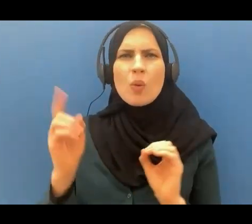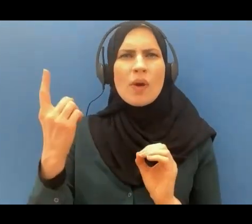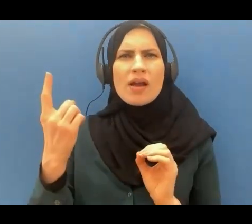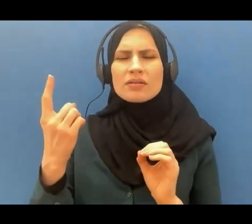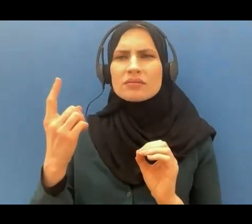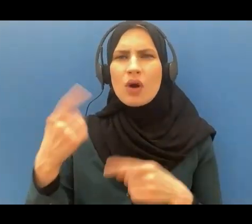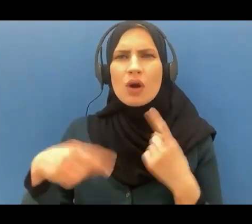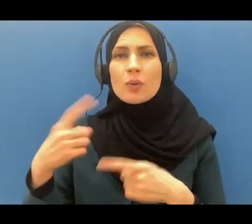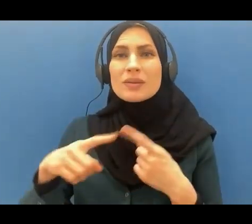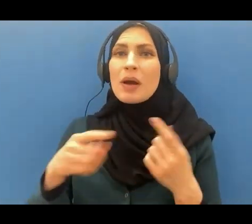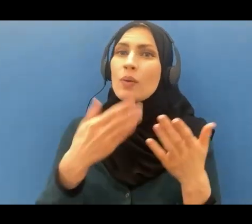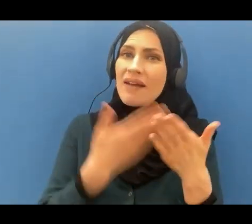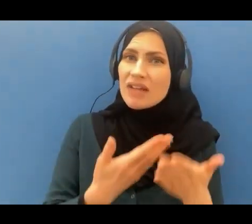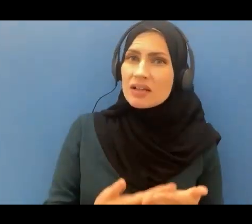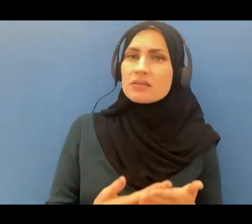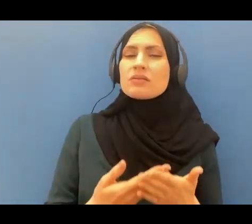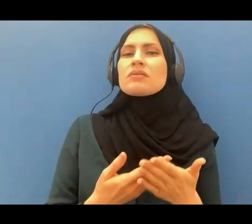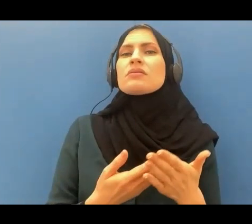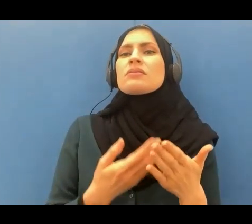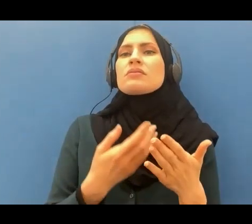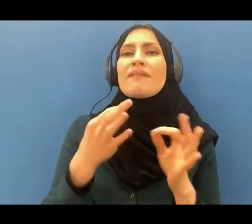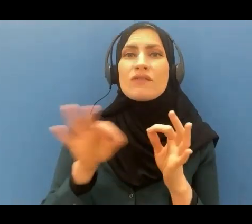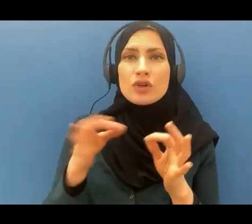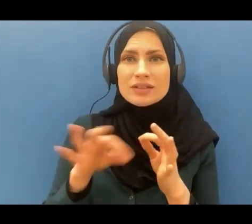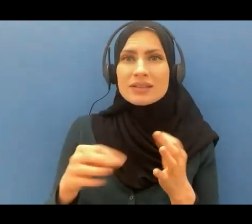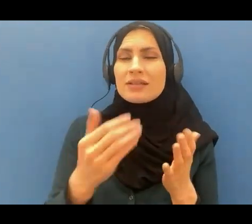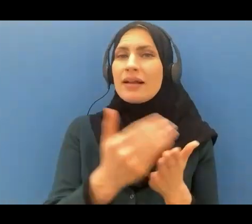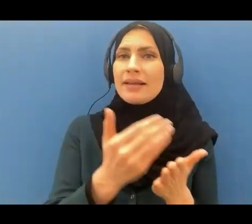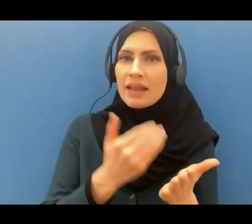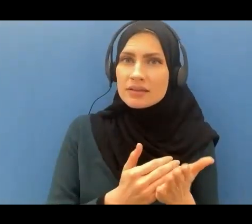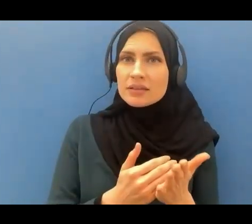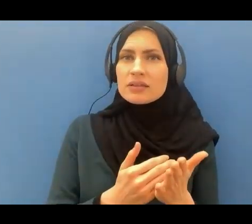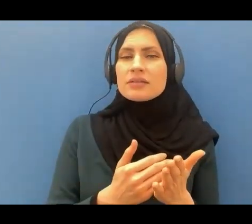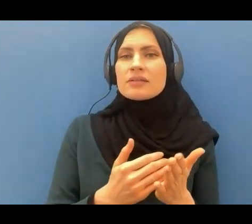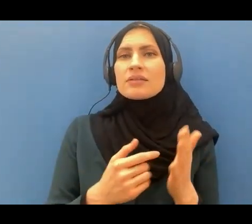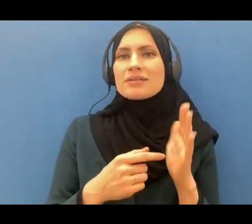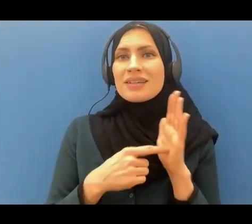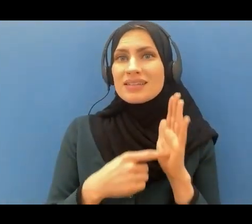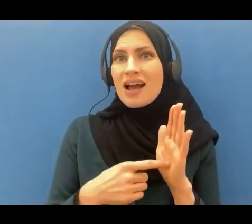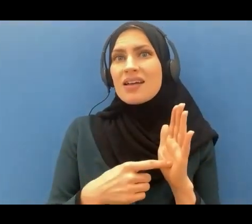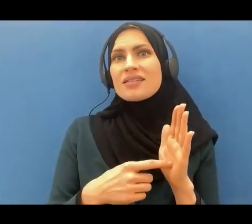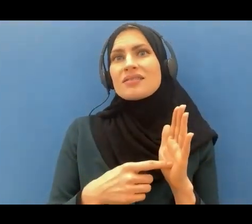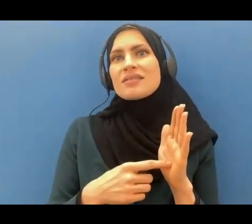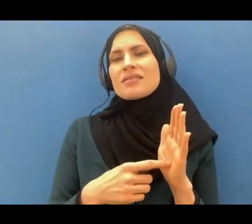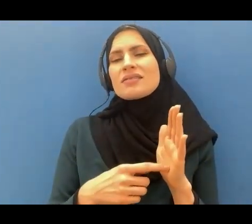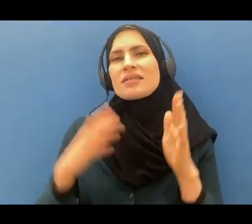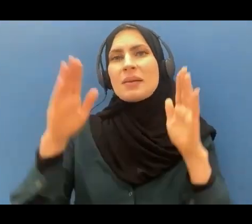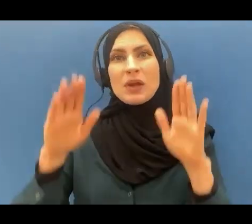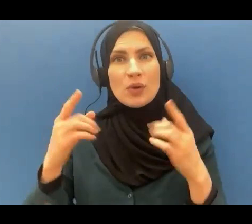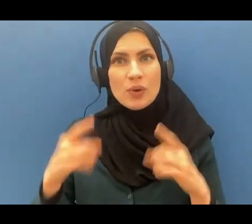proofs the verses the lessons the signs the miracles the revelation of Allah